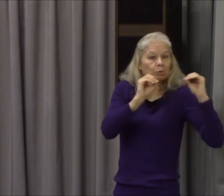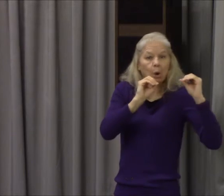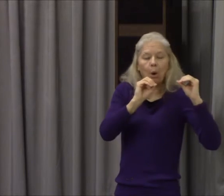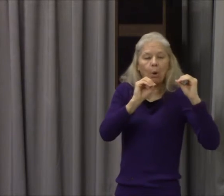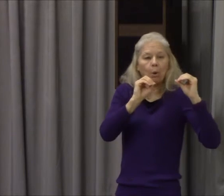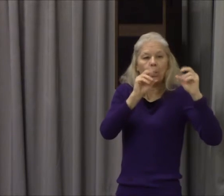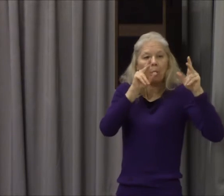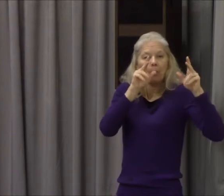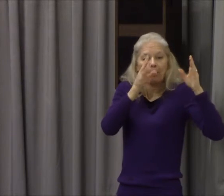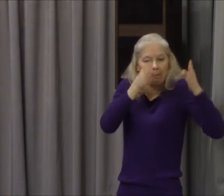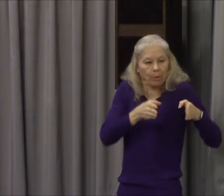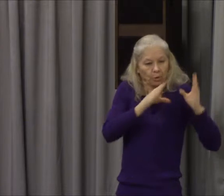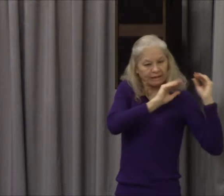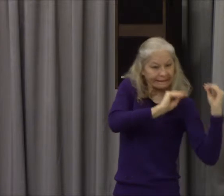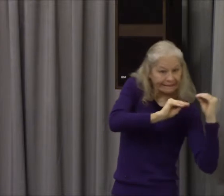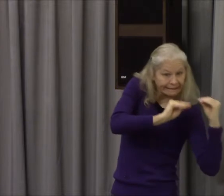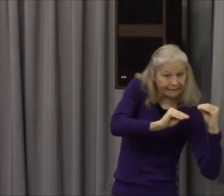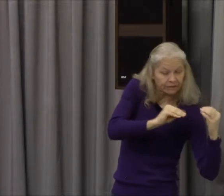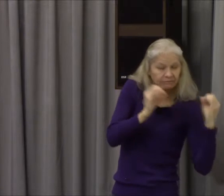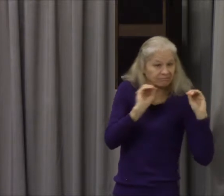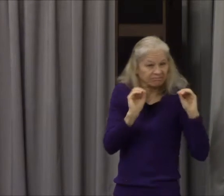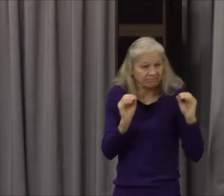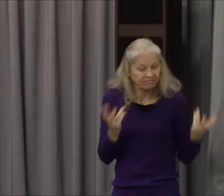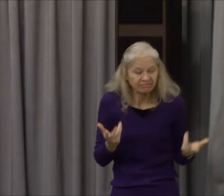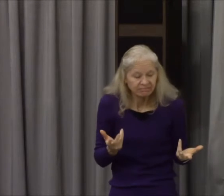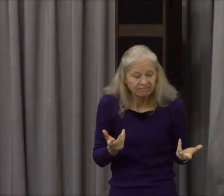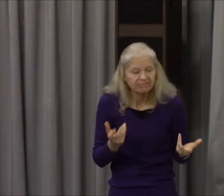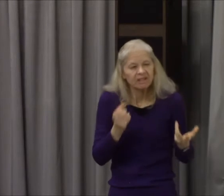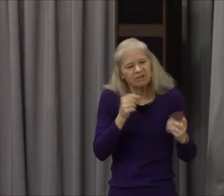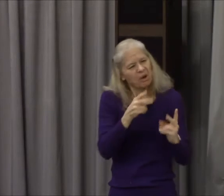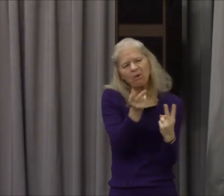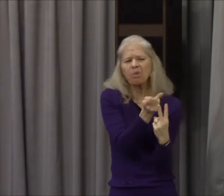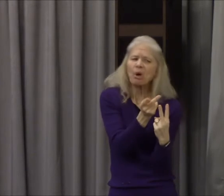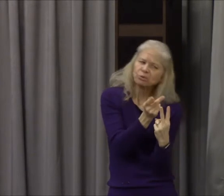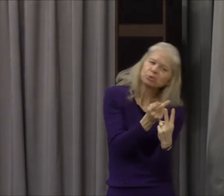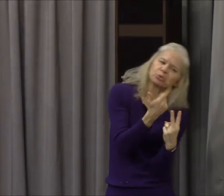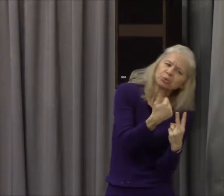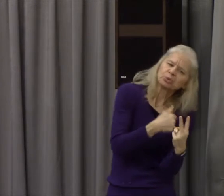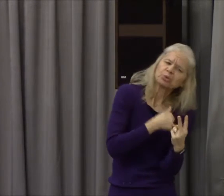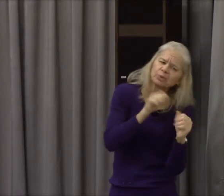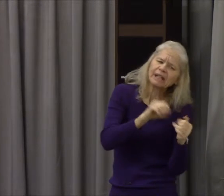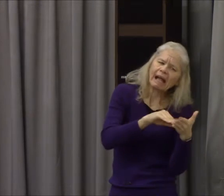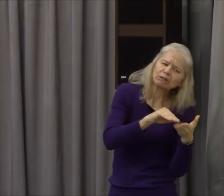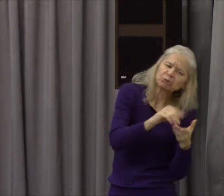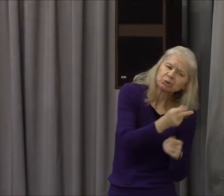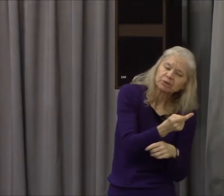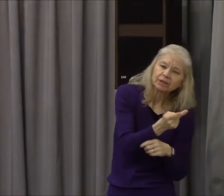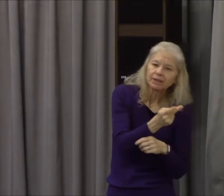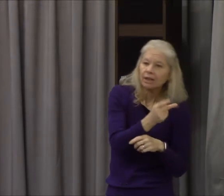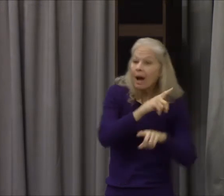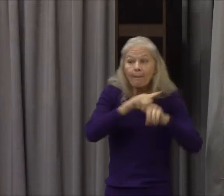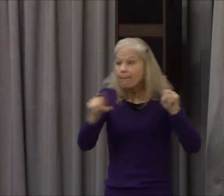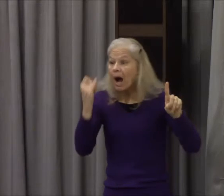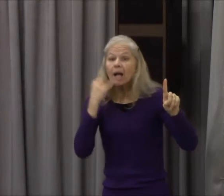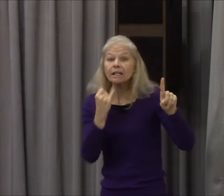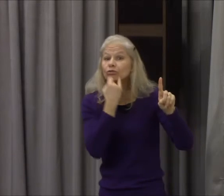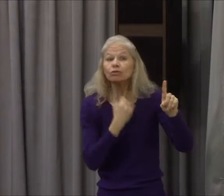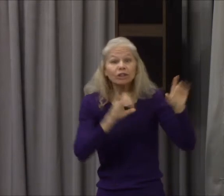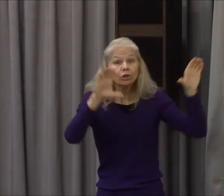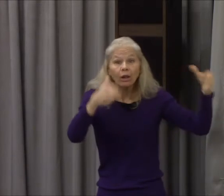this sin nature is in the human being even when I tell you what's right and what's good and even when I